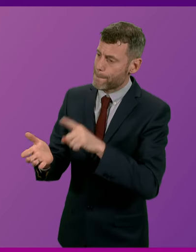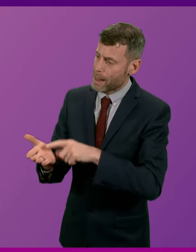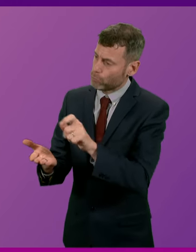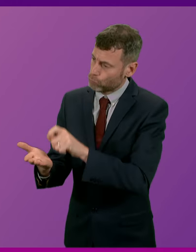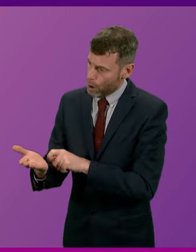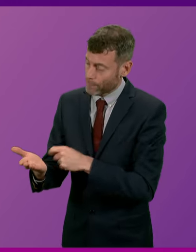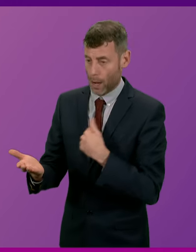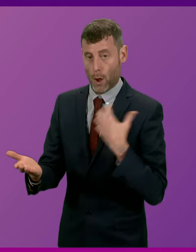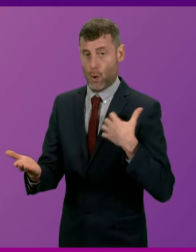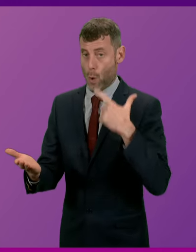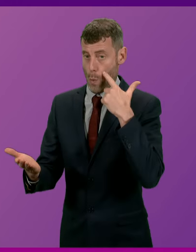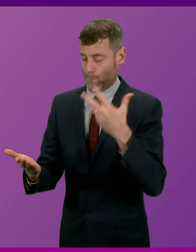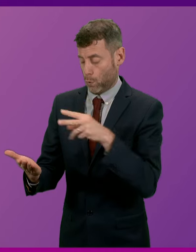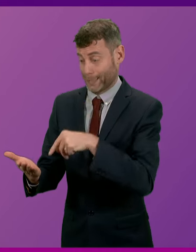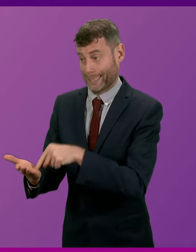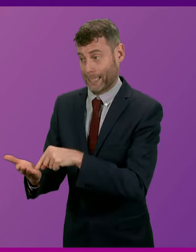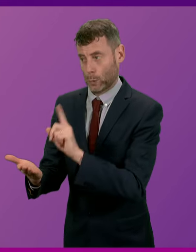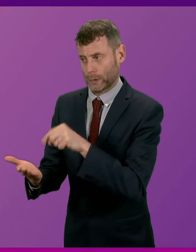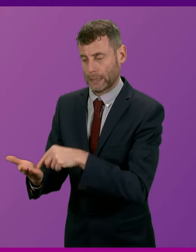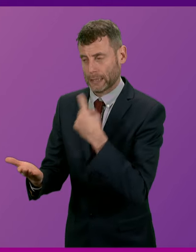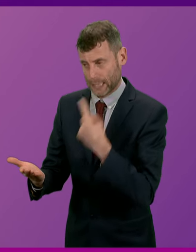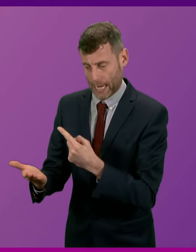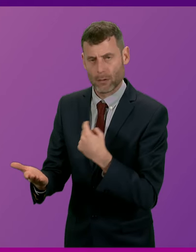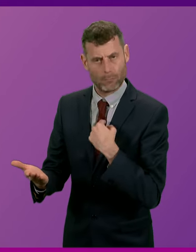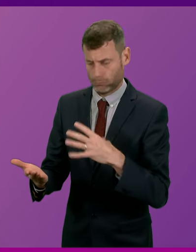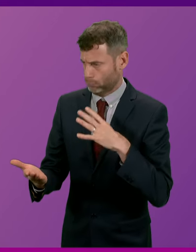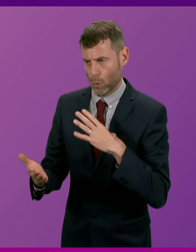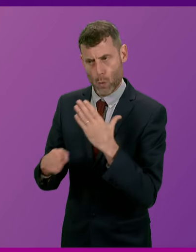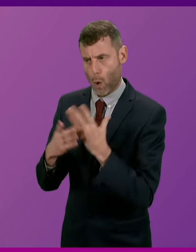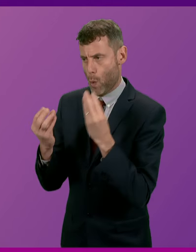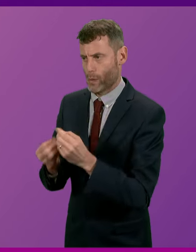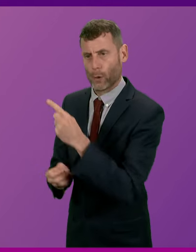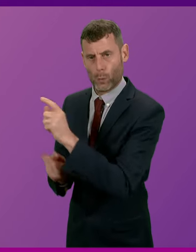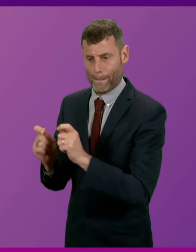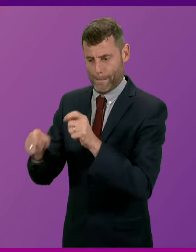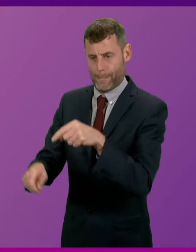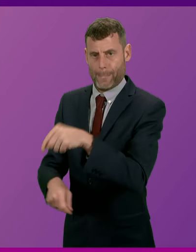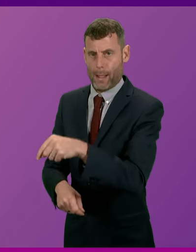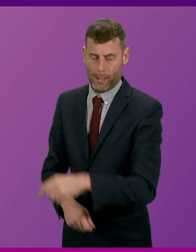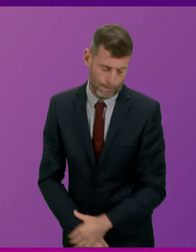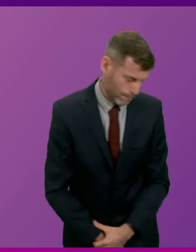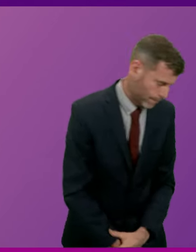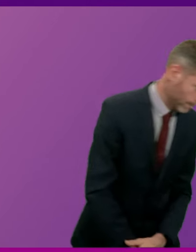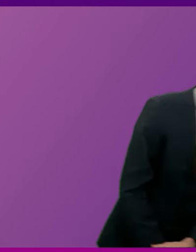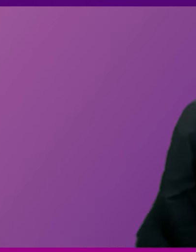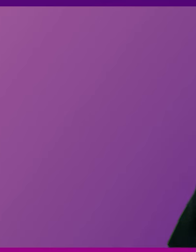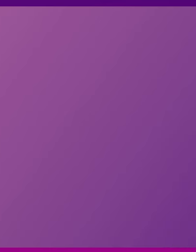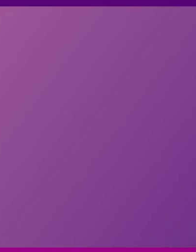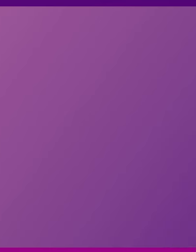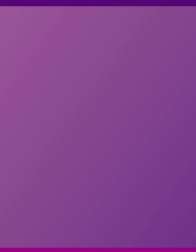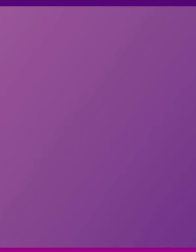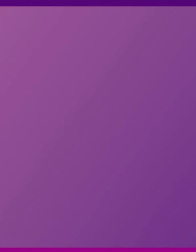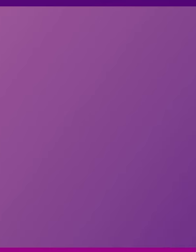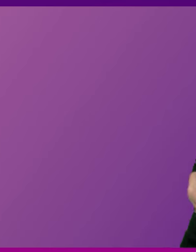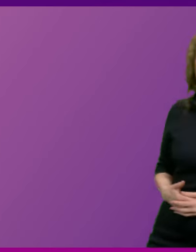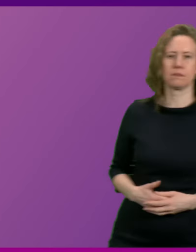and, of course, we continue to commit to work constructively with her on the detail. Thank you. We move to